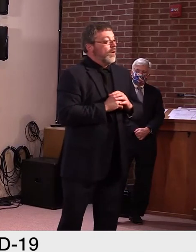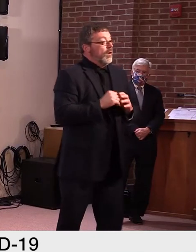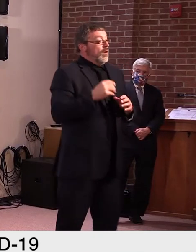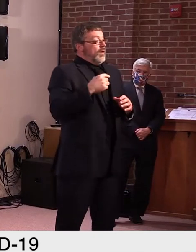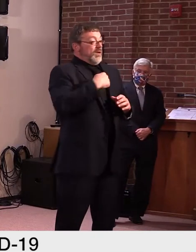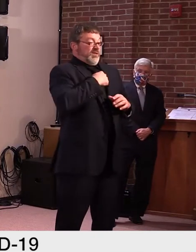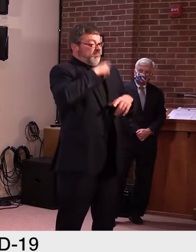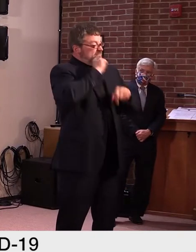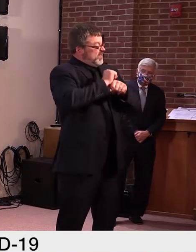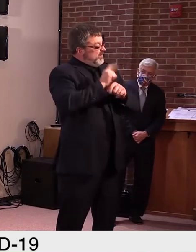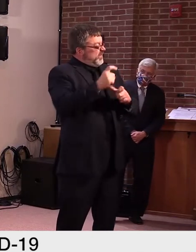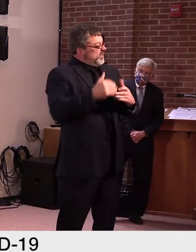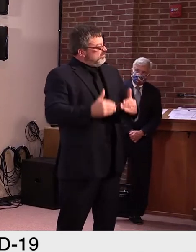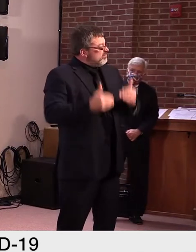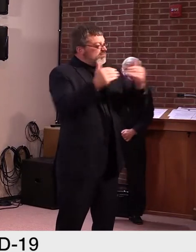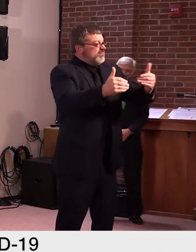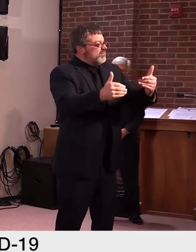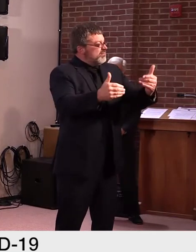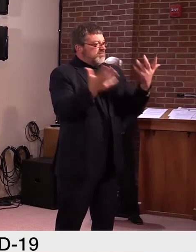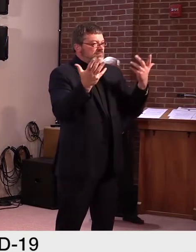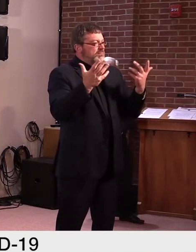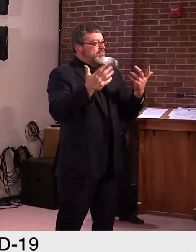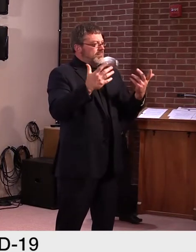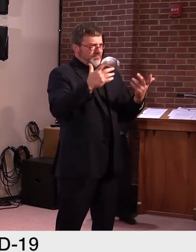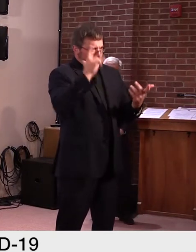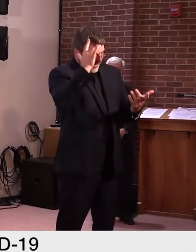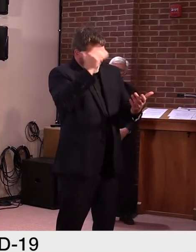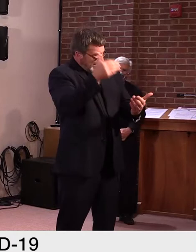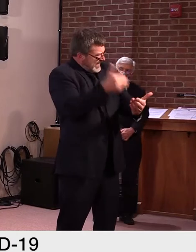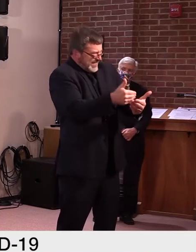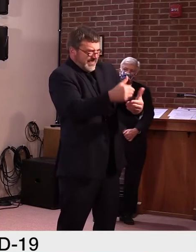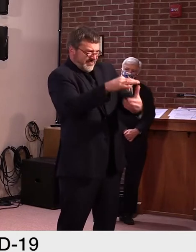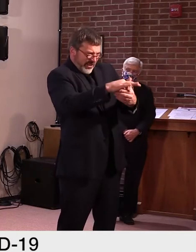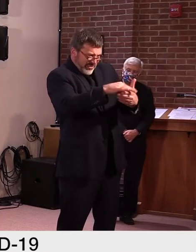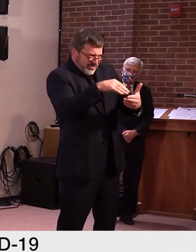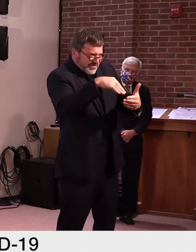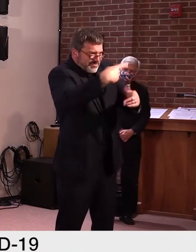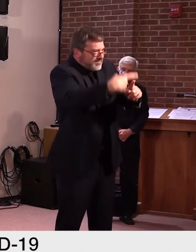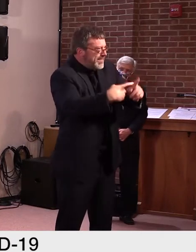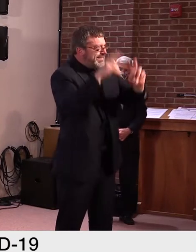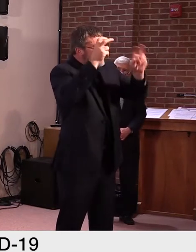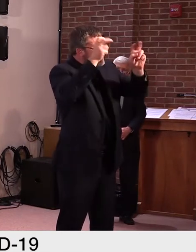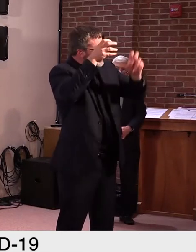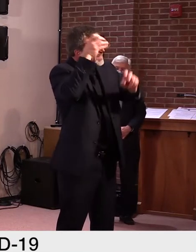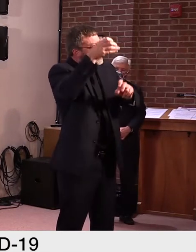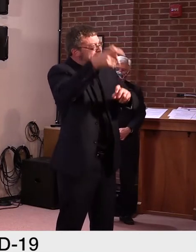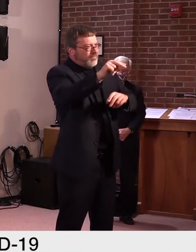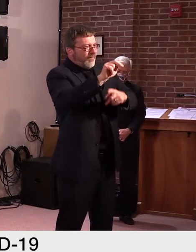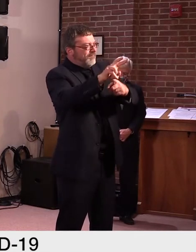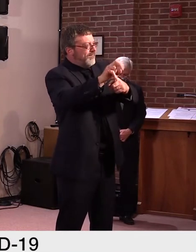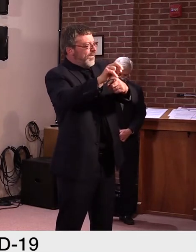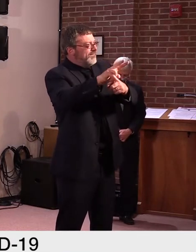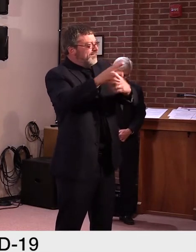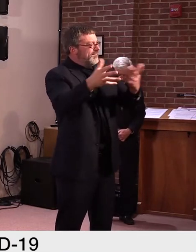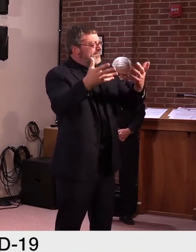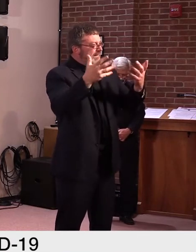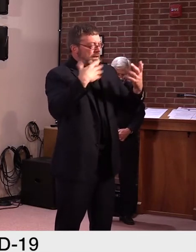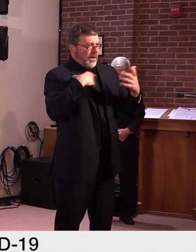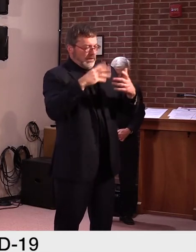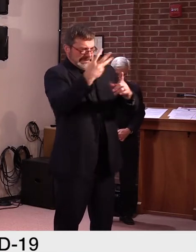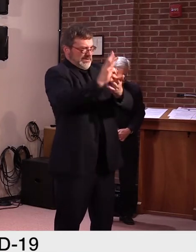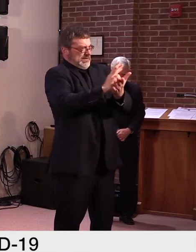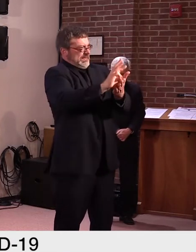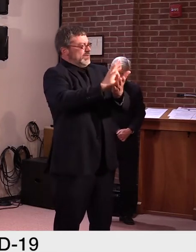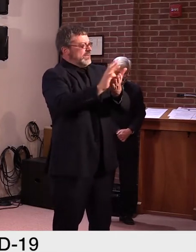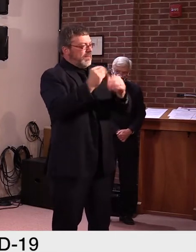Um, the election is, is, uh, not too far away. Um, we want to make sure that everyone has an opportunity to exercise their right to vote.